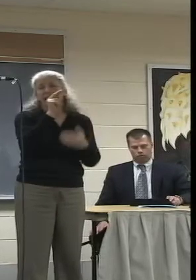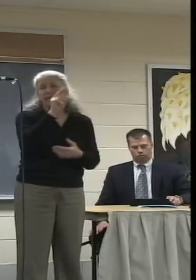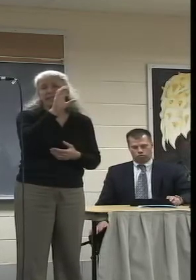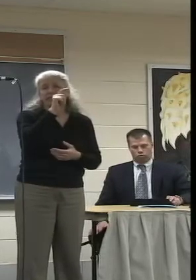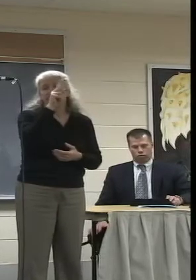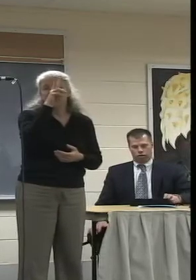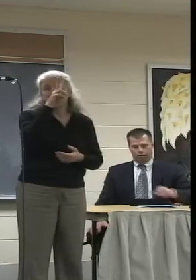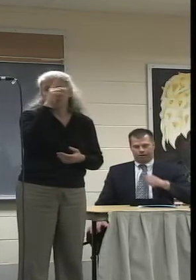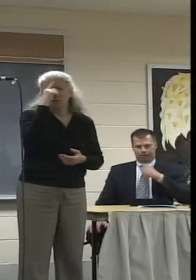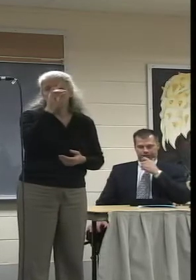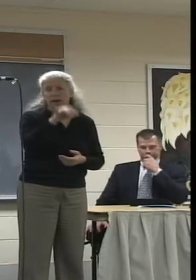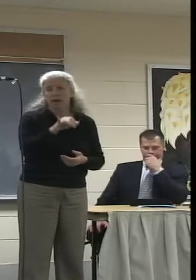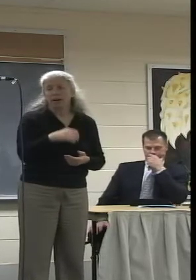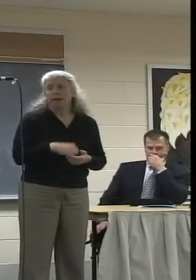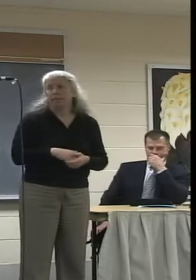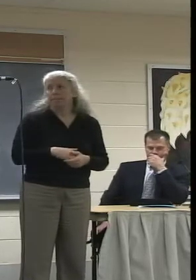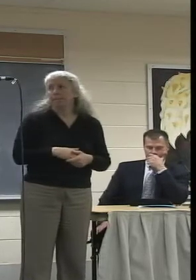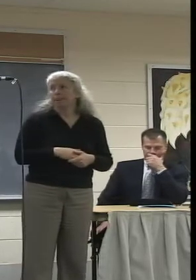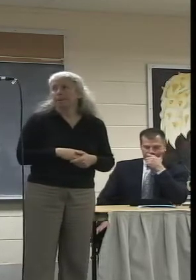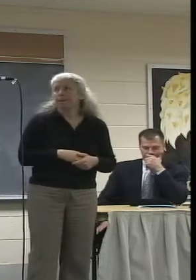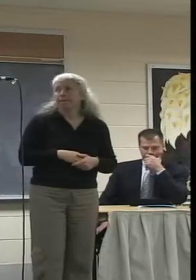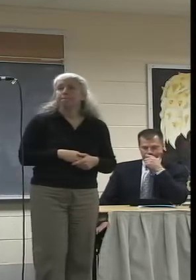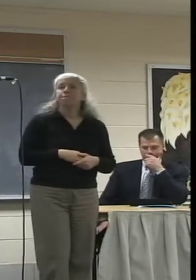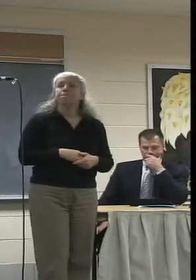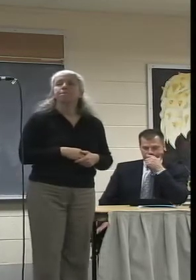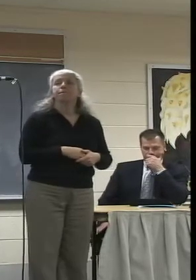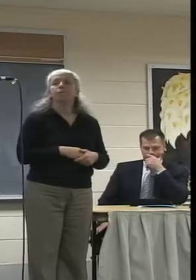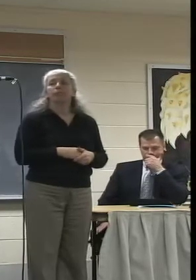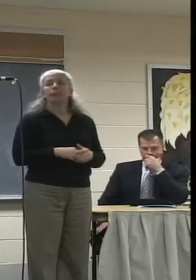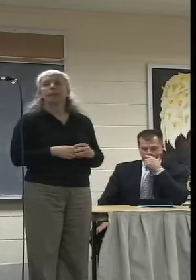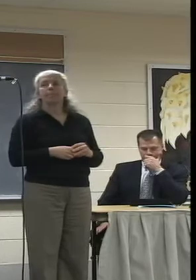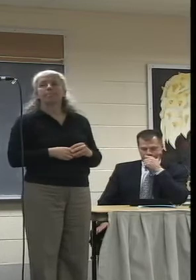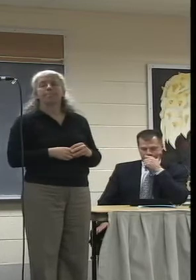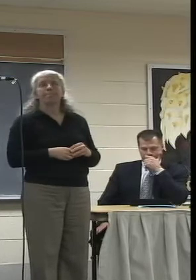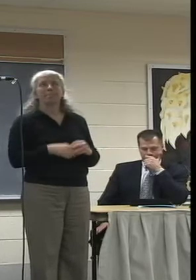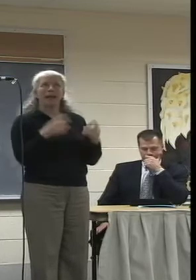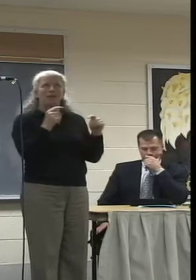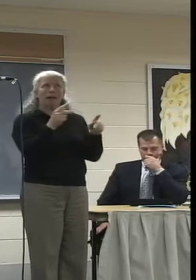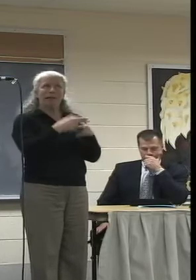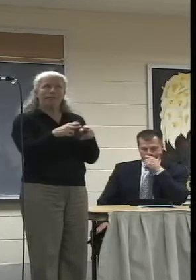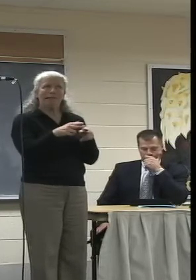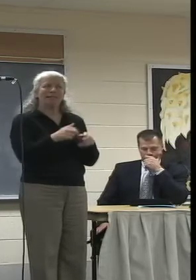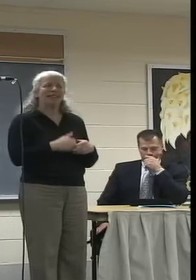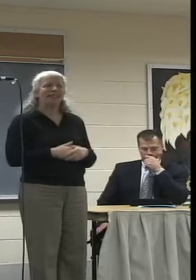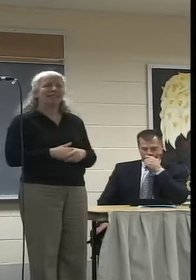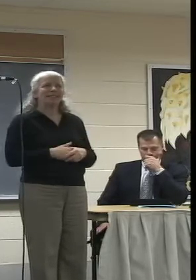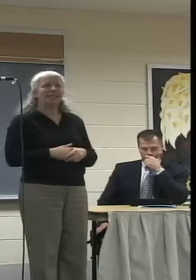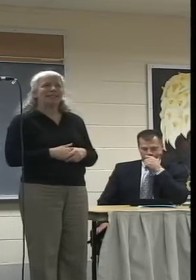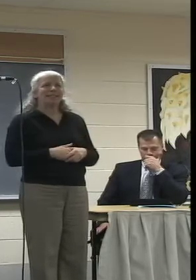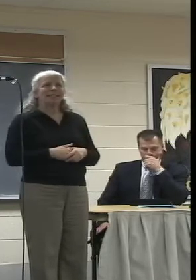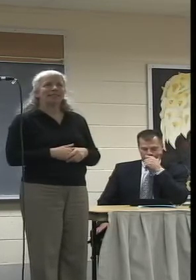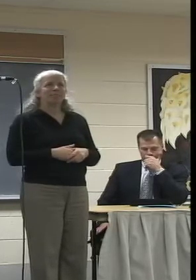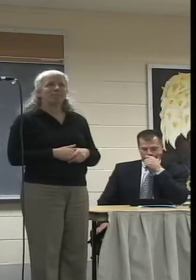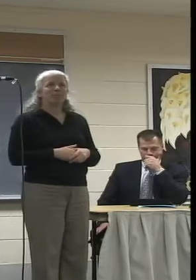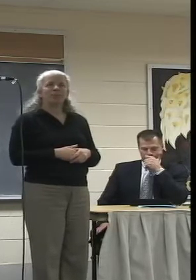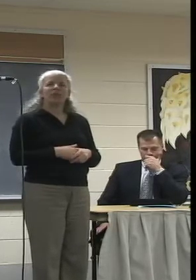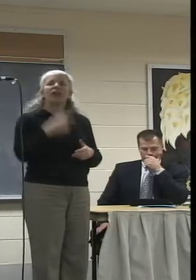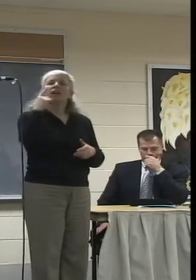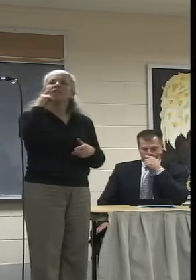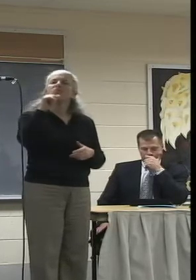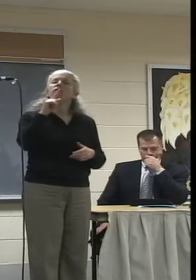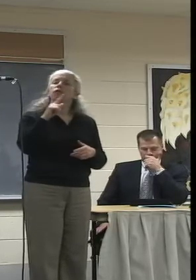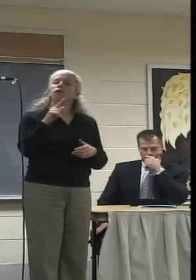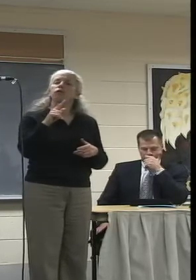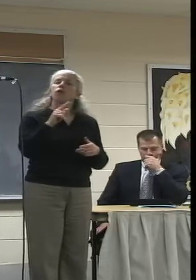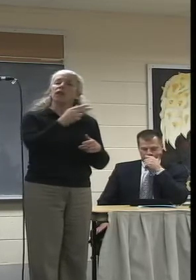also just speaking, I'll try to be terse, on behalf of just the film studies course